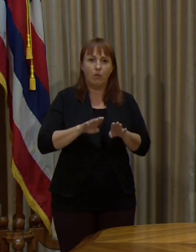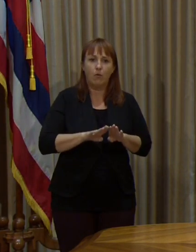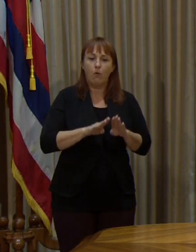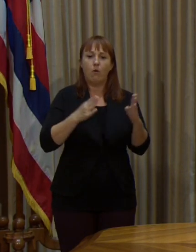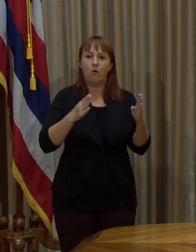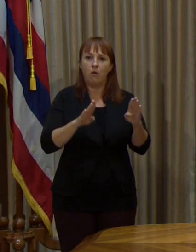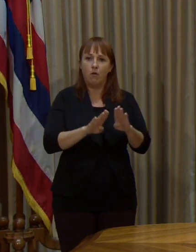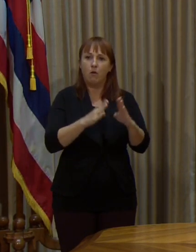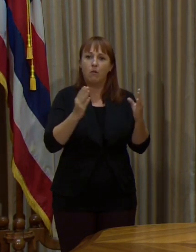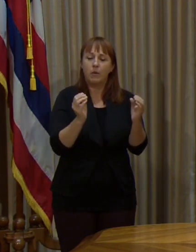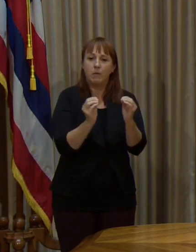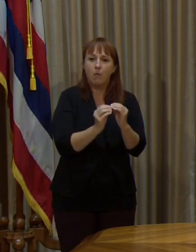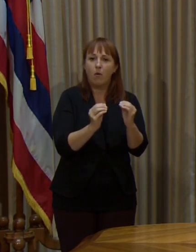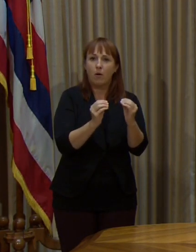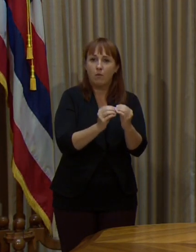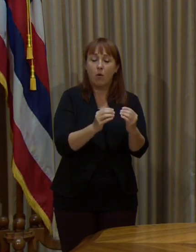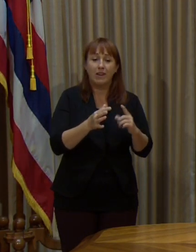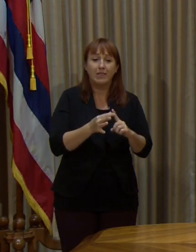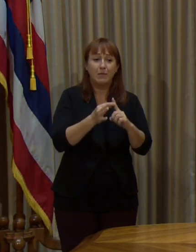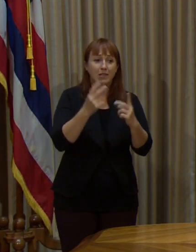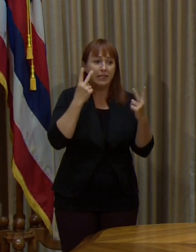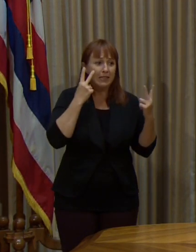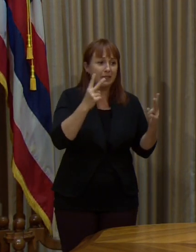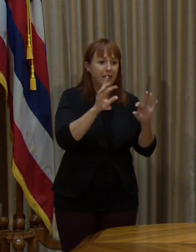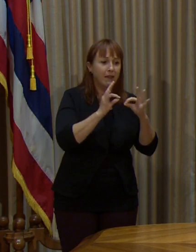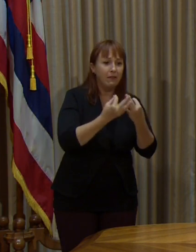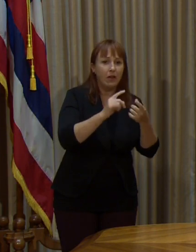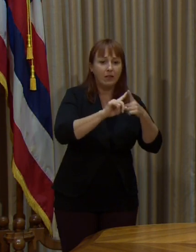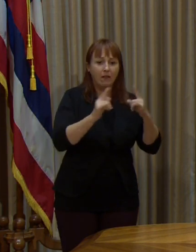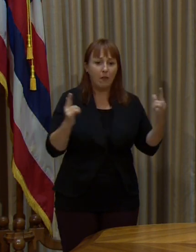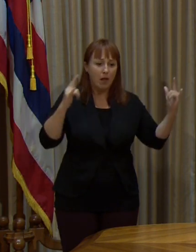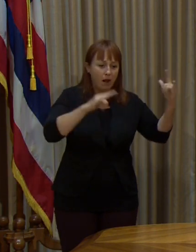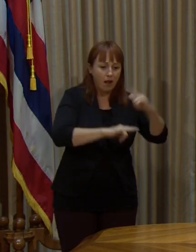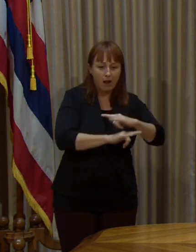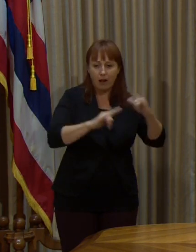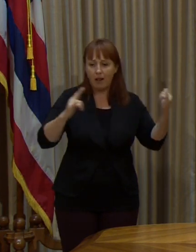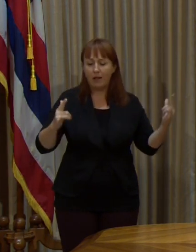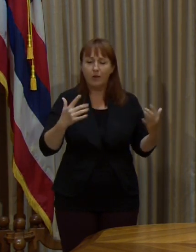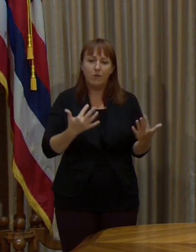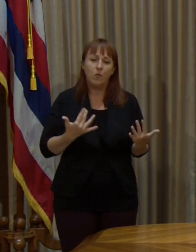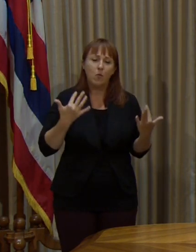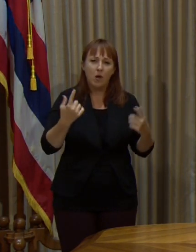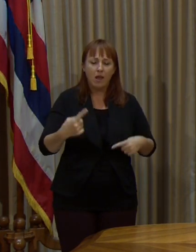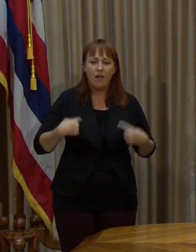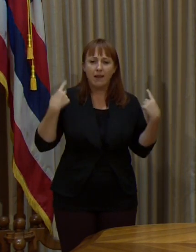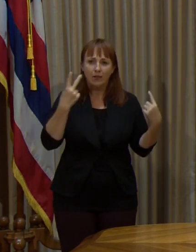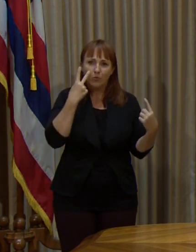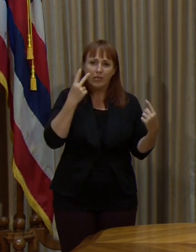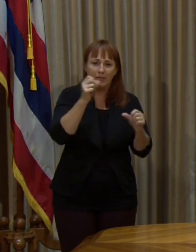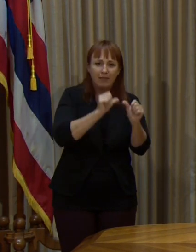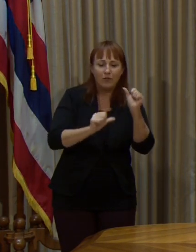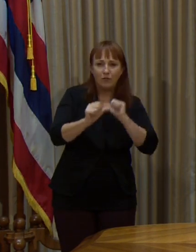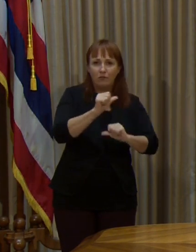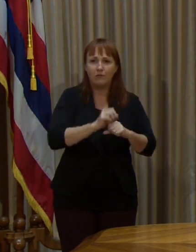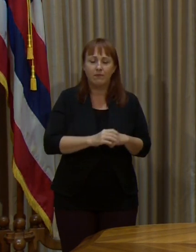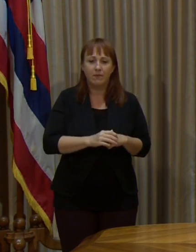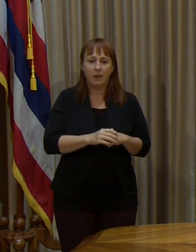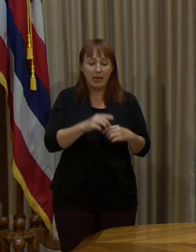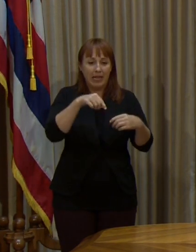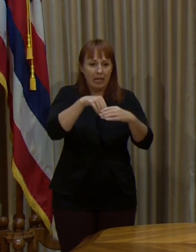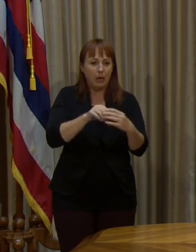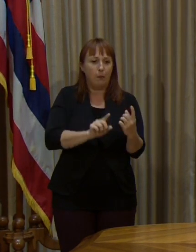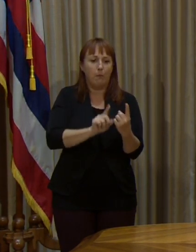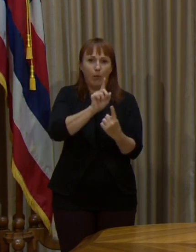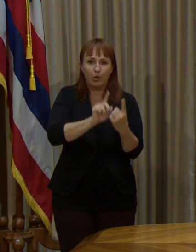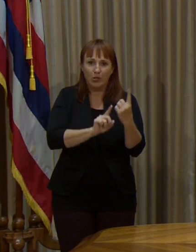up a little more, especially to visit family, friends, who have waited such a long time to see each other, and I mean in person.